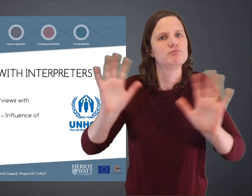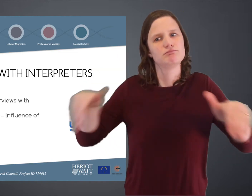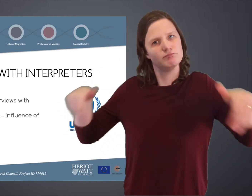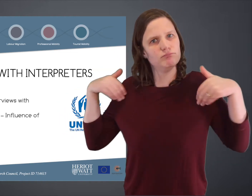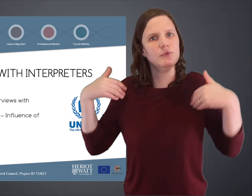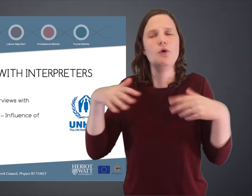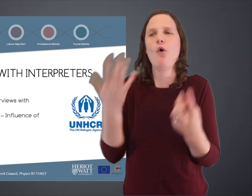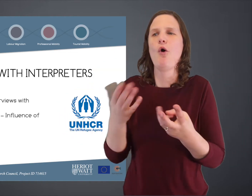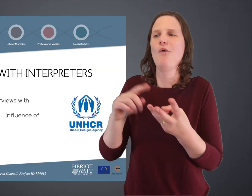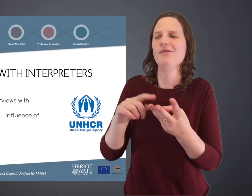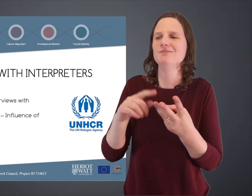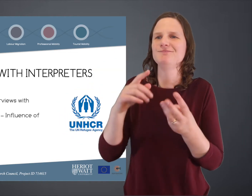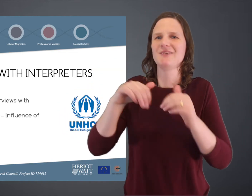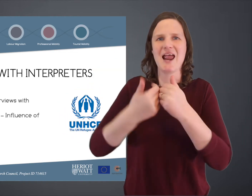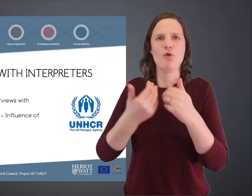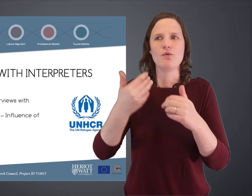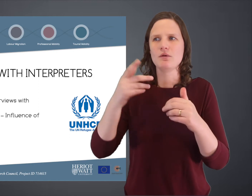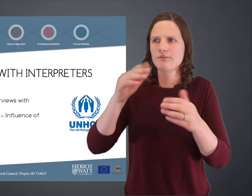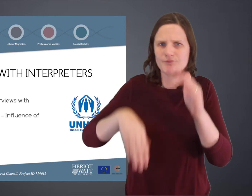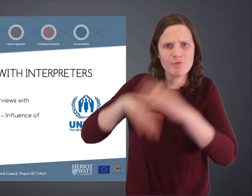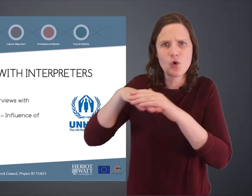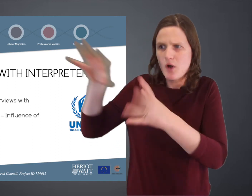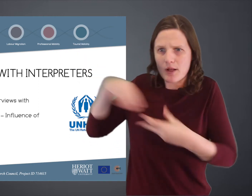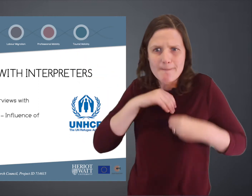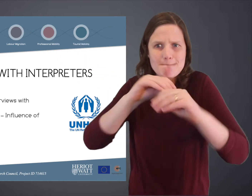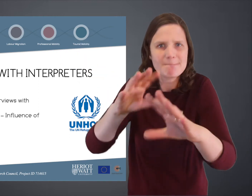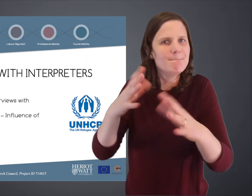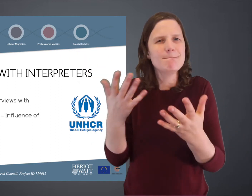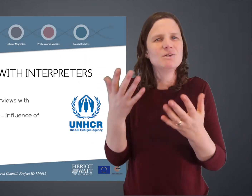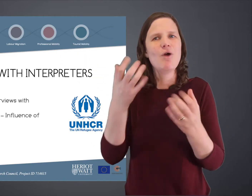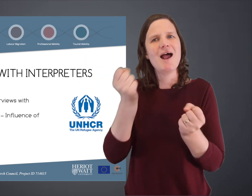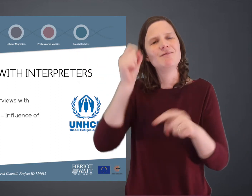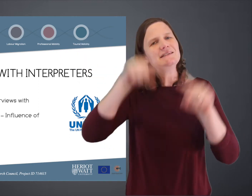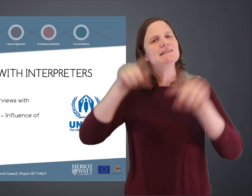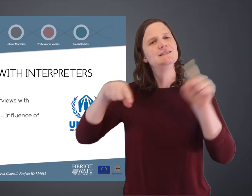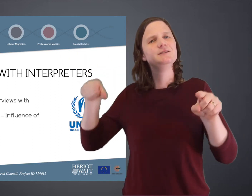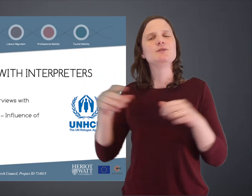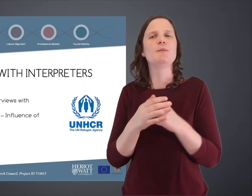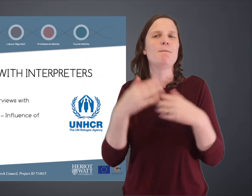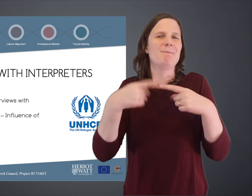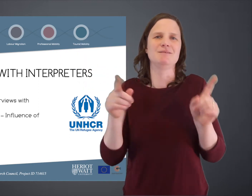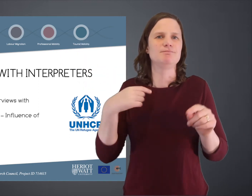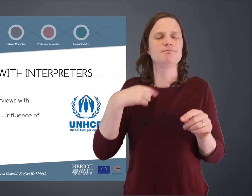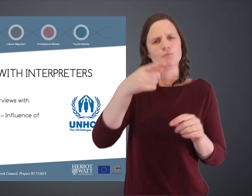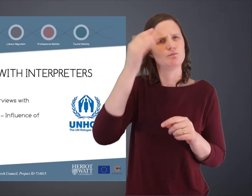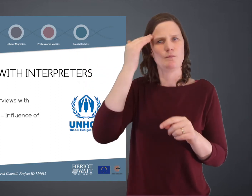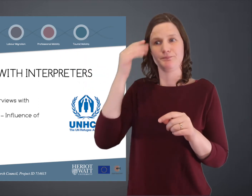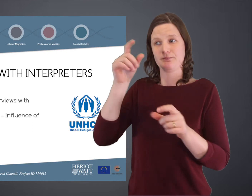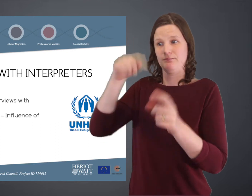boundaries, not be there to be biased towards helping the deaf person. So there's a whole range of issues around interpreting